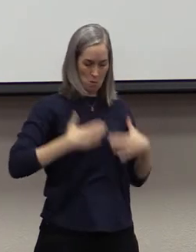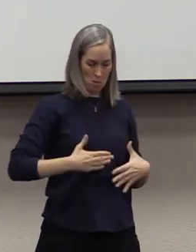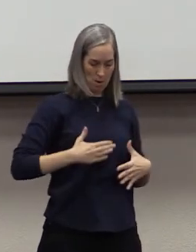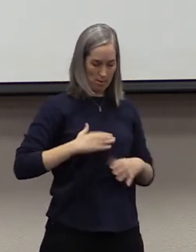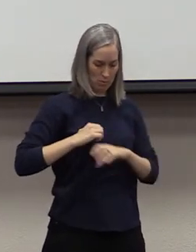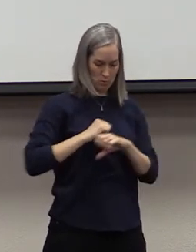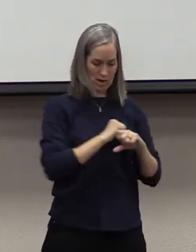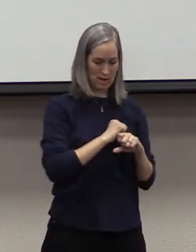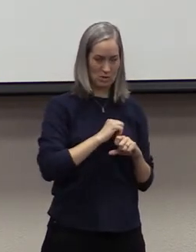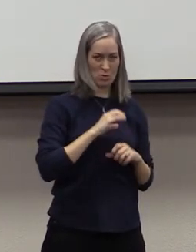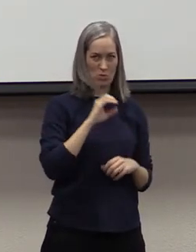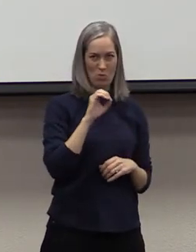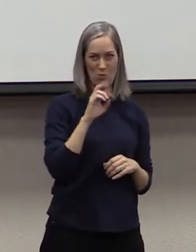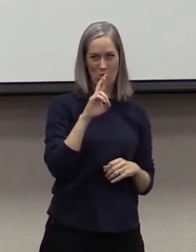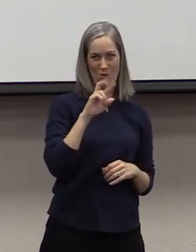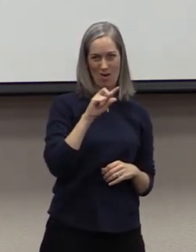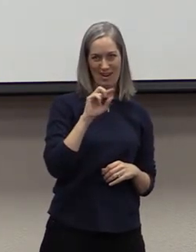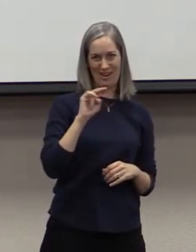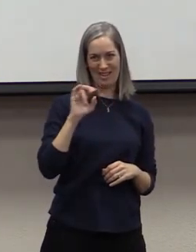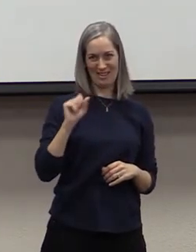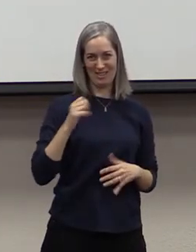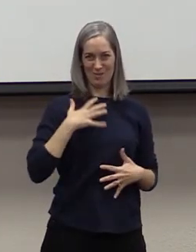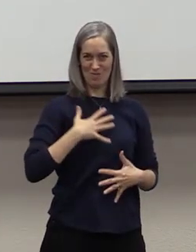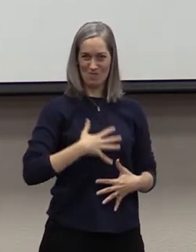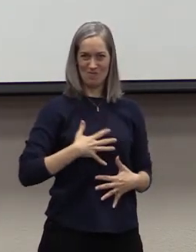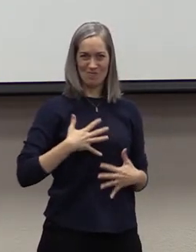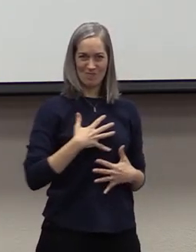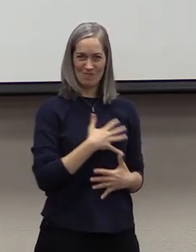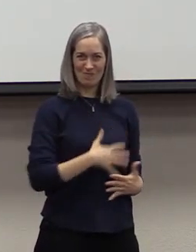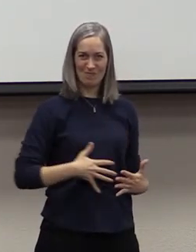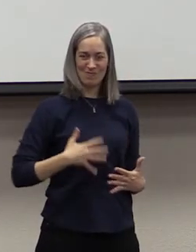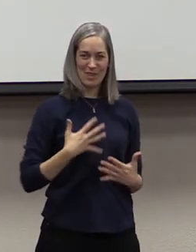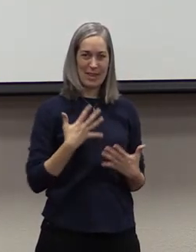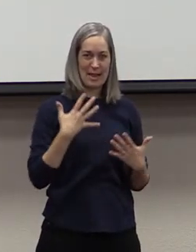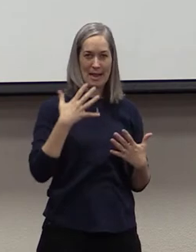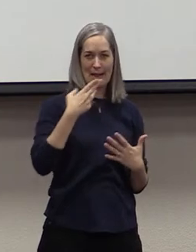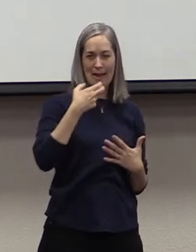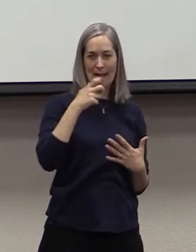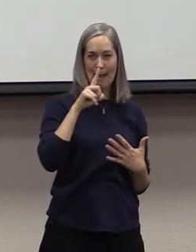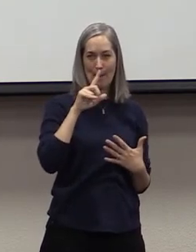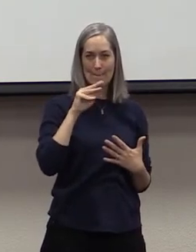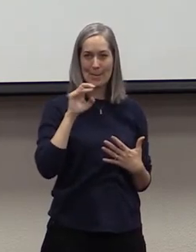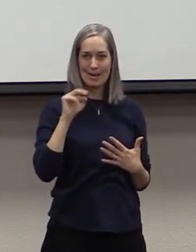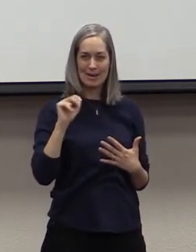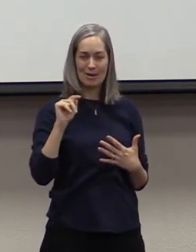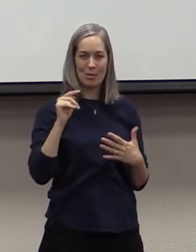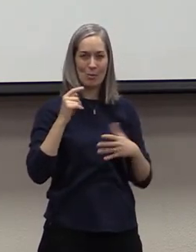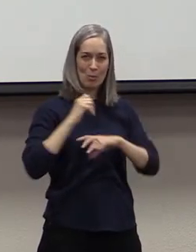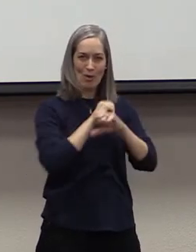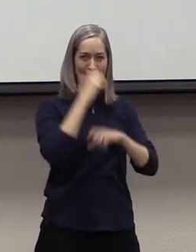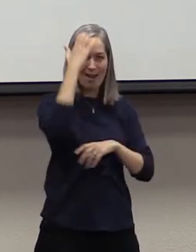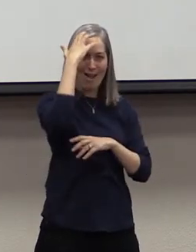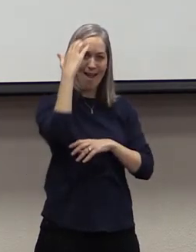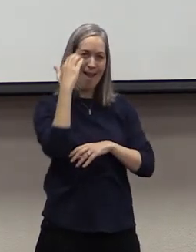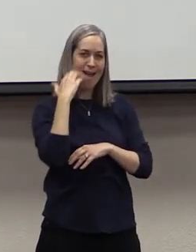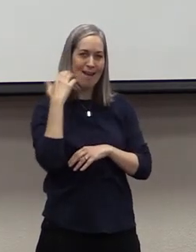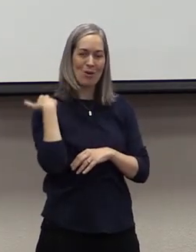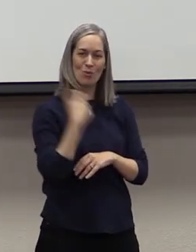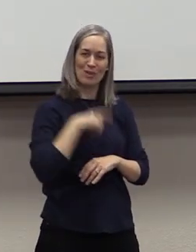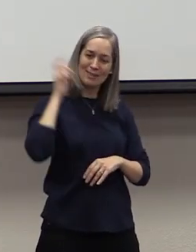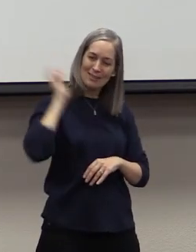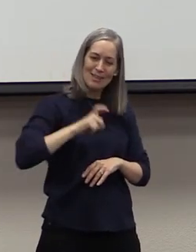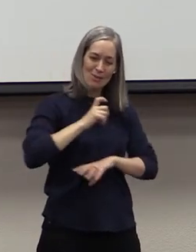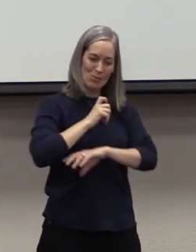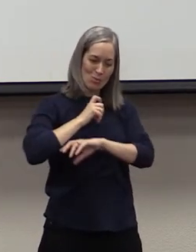all your organs right here. The helmet is supposed to protect your head. In other words, we need protection in this